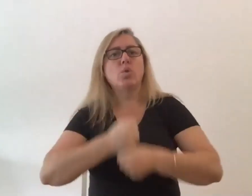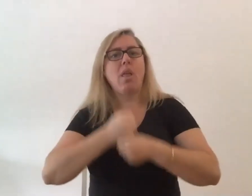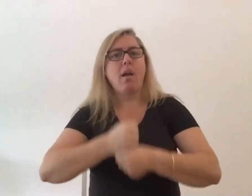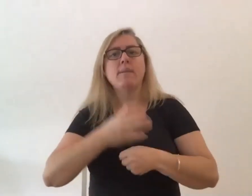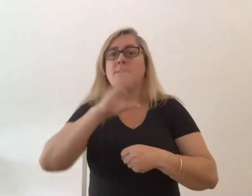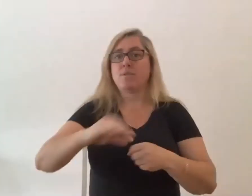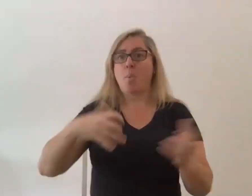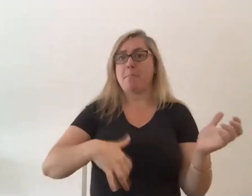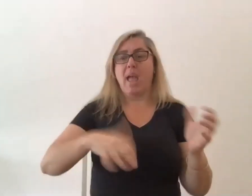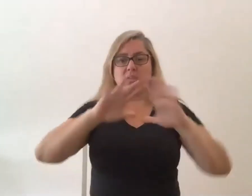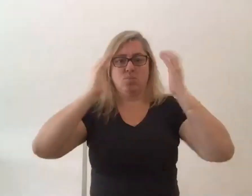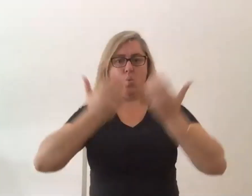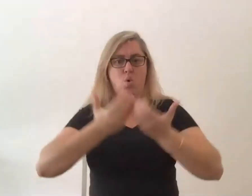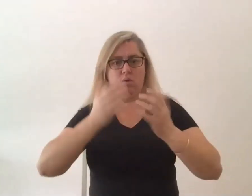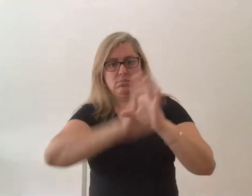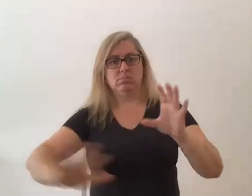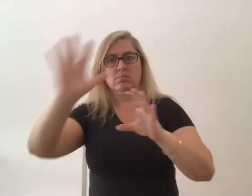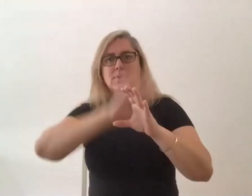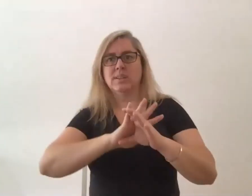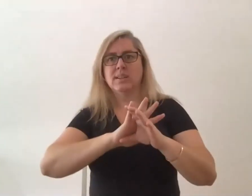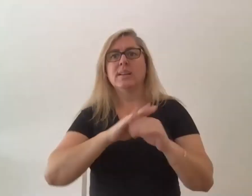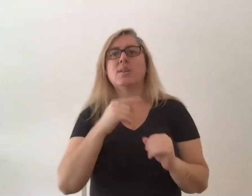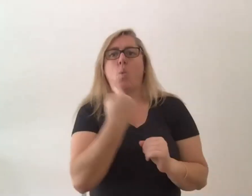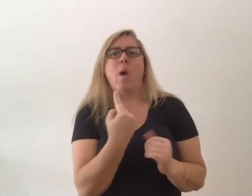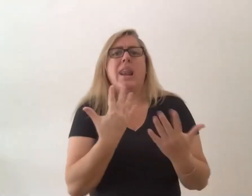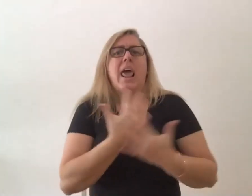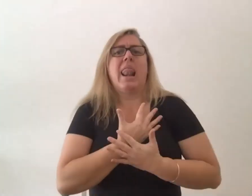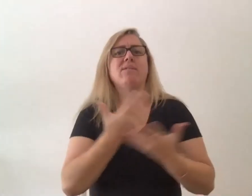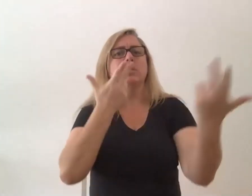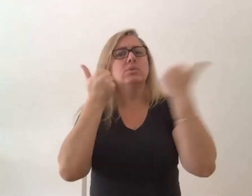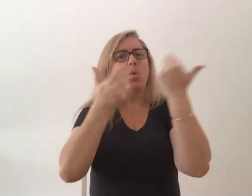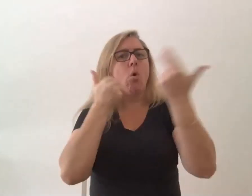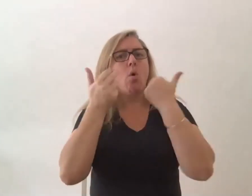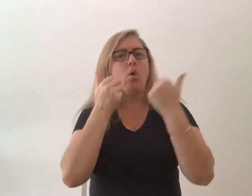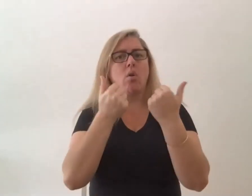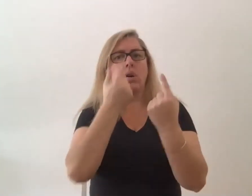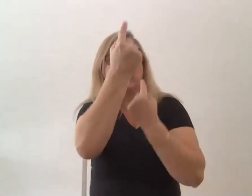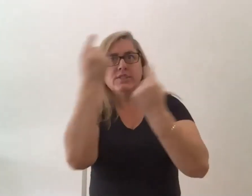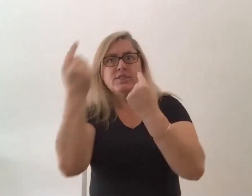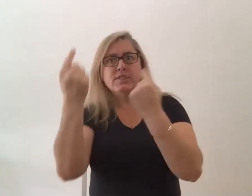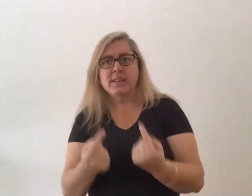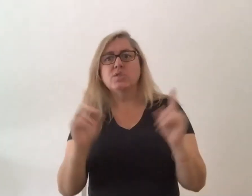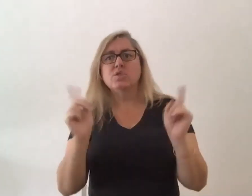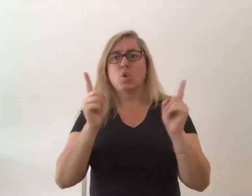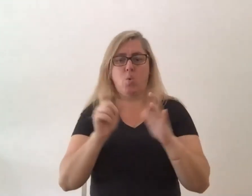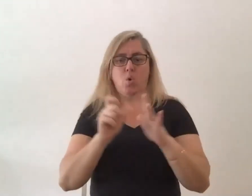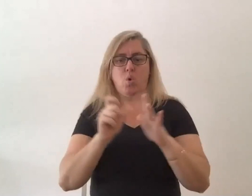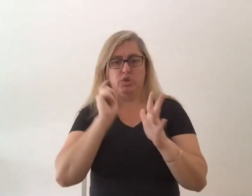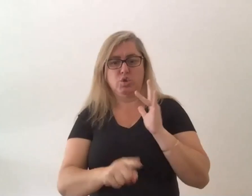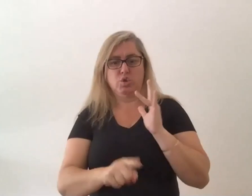with a beautiful song called one love and um i spliced together all these bands from around the world and